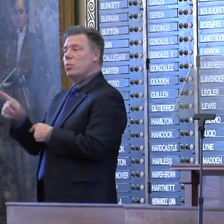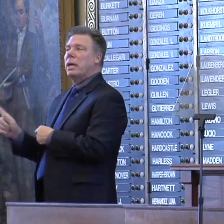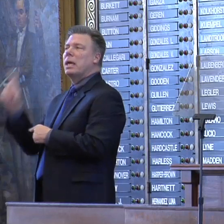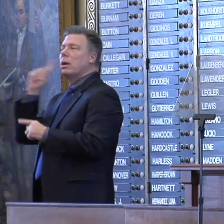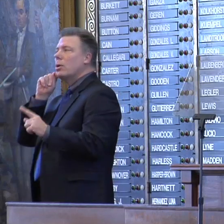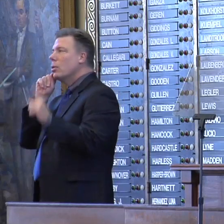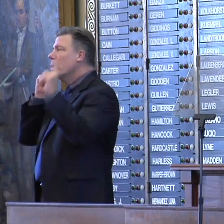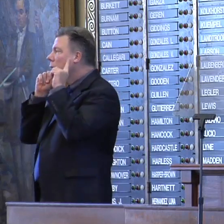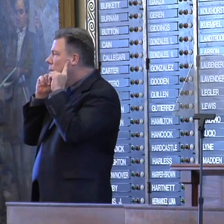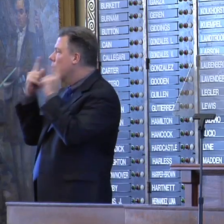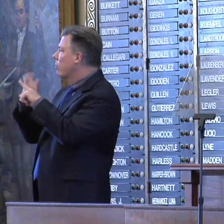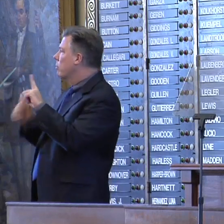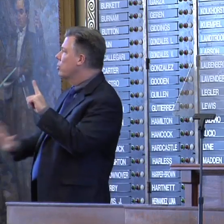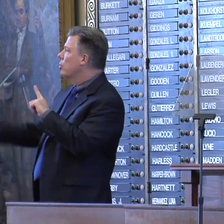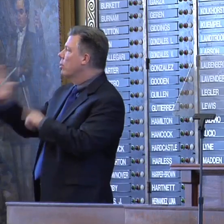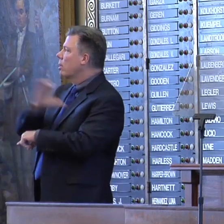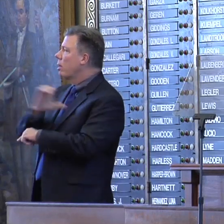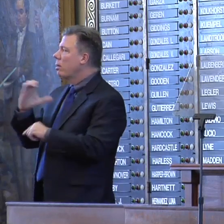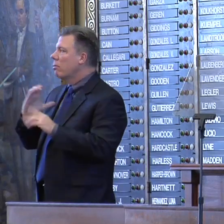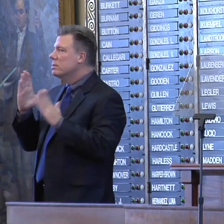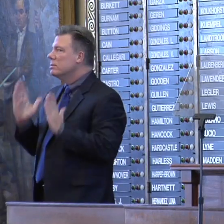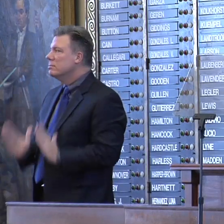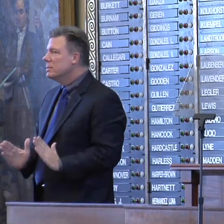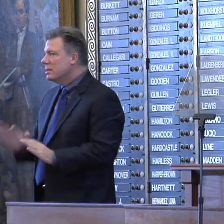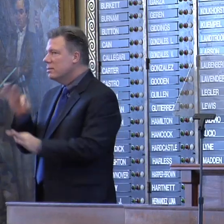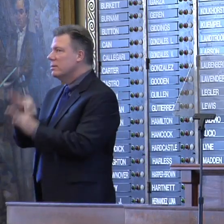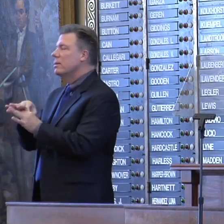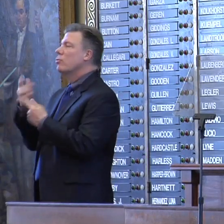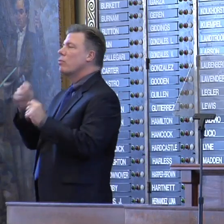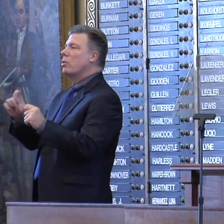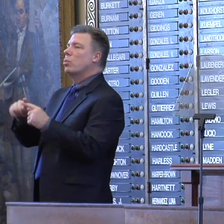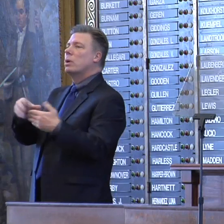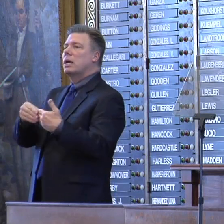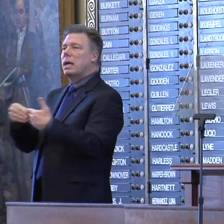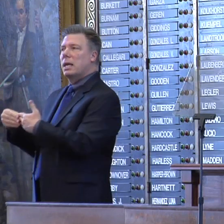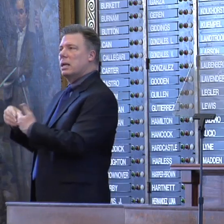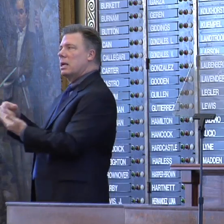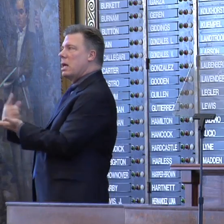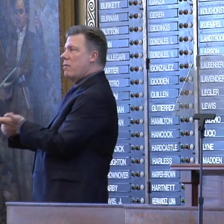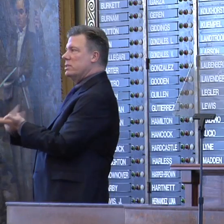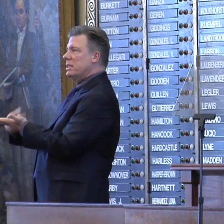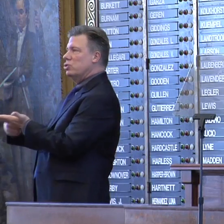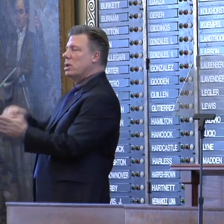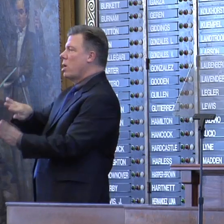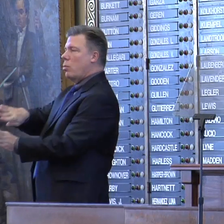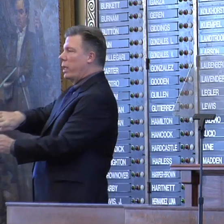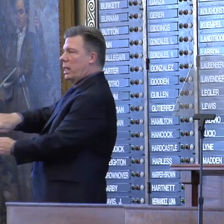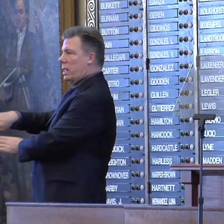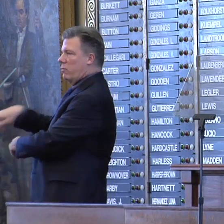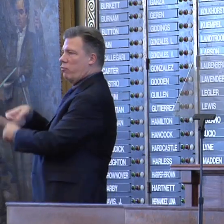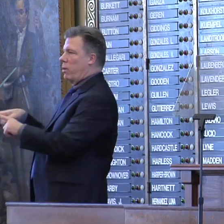from your congressman, try guiding the conversation away from redistricting and